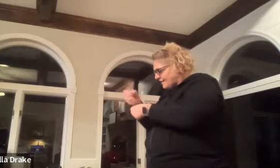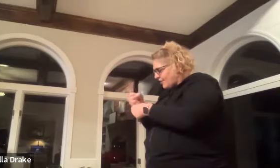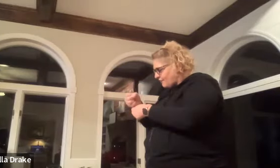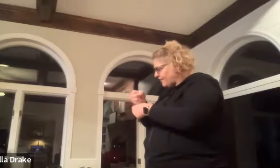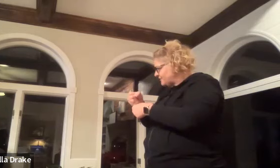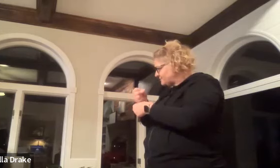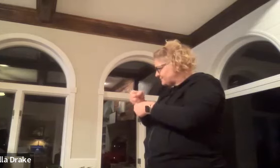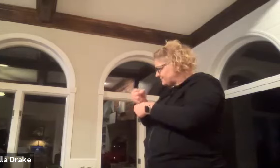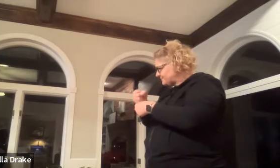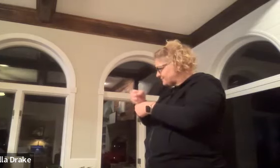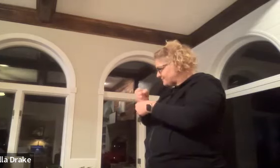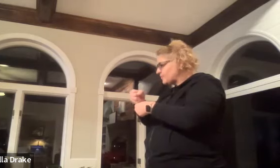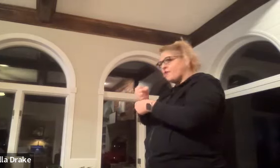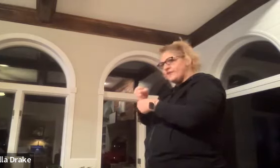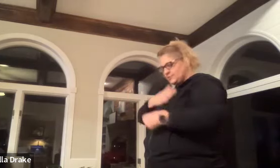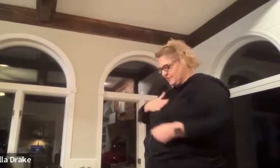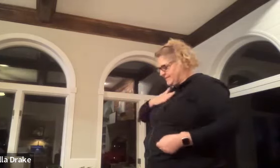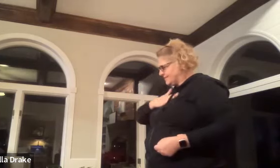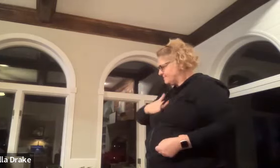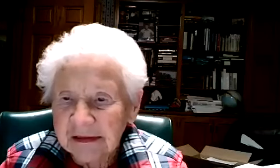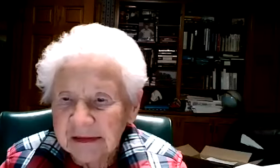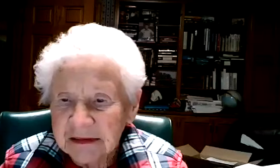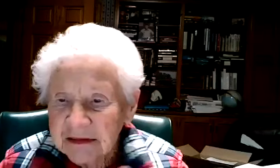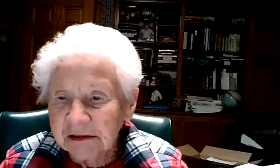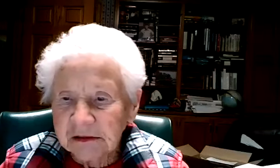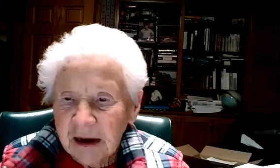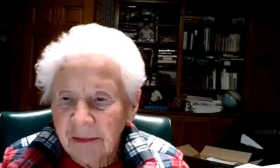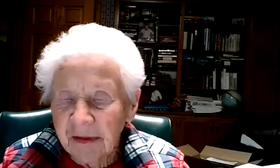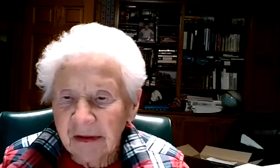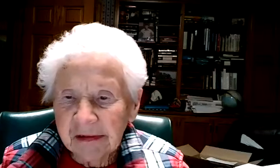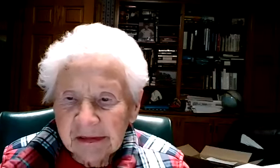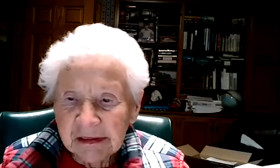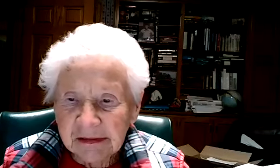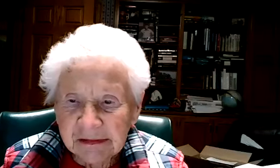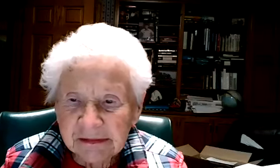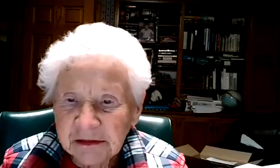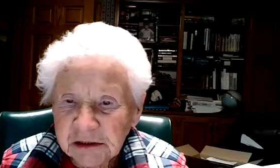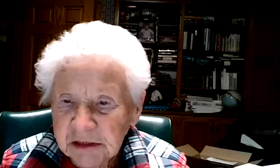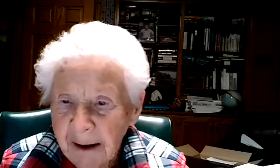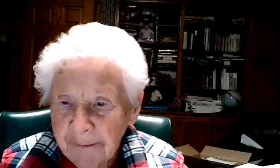coffee coffee coffee is please all right yes